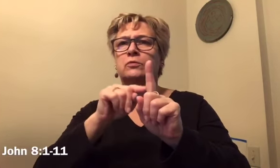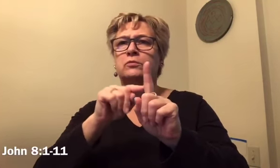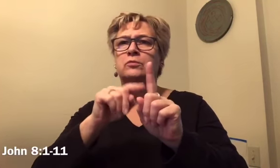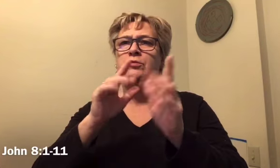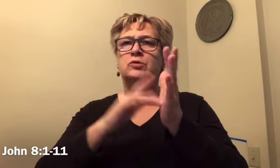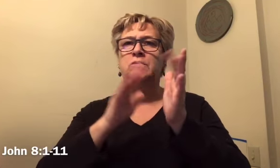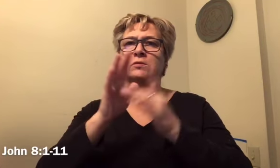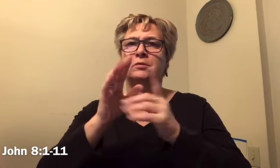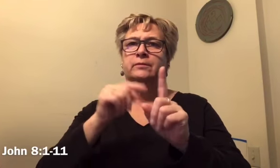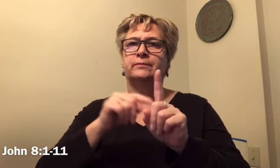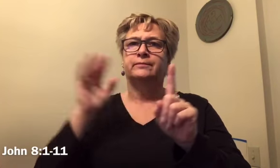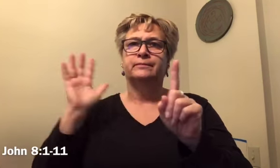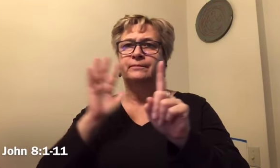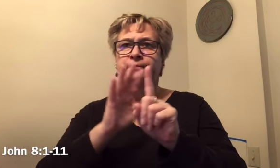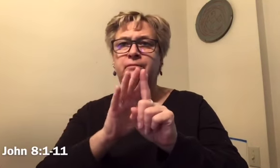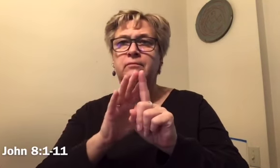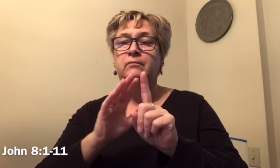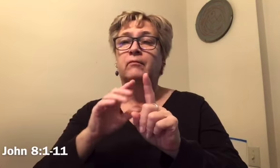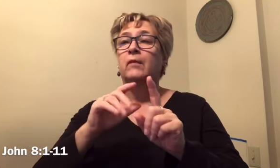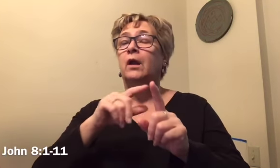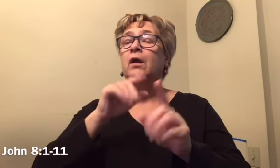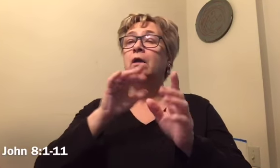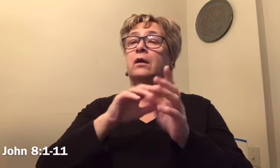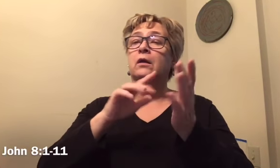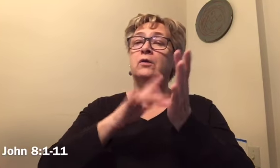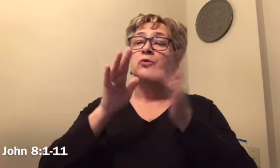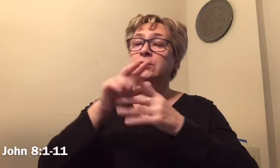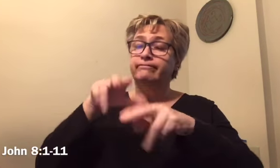and he sat down and taught them